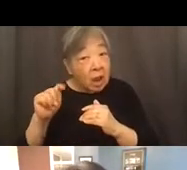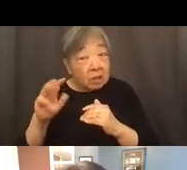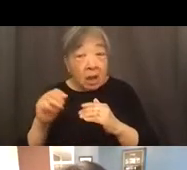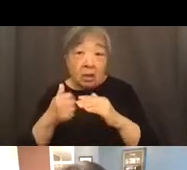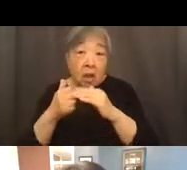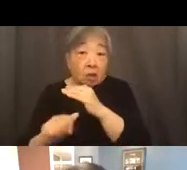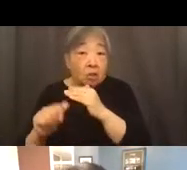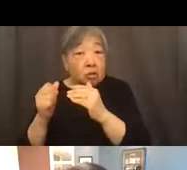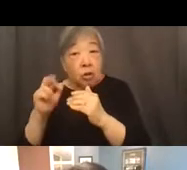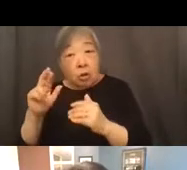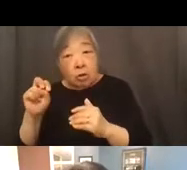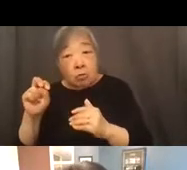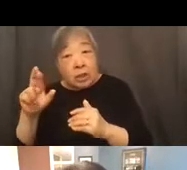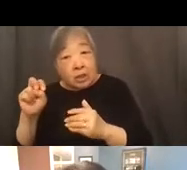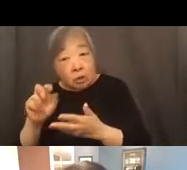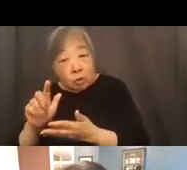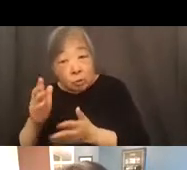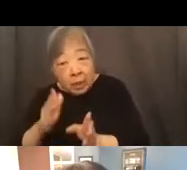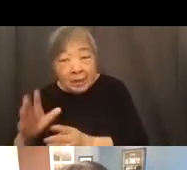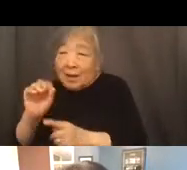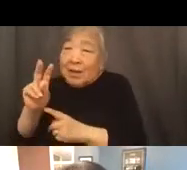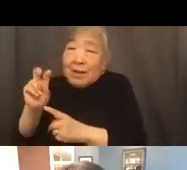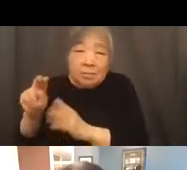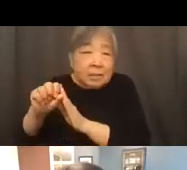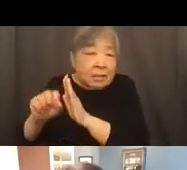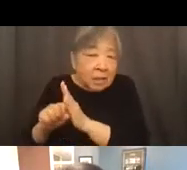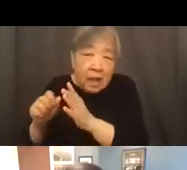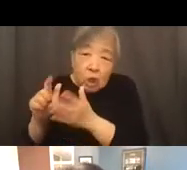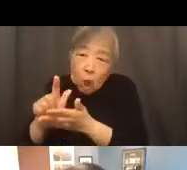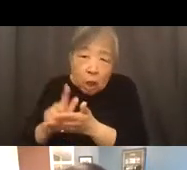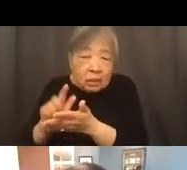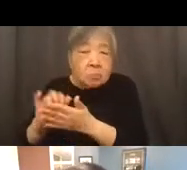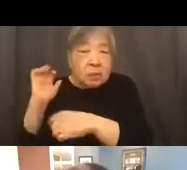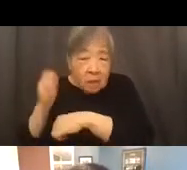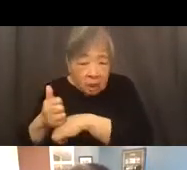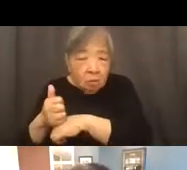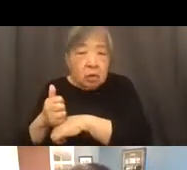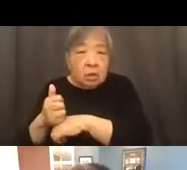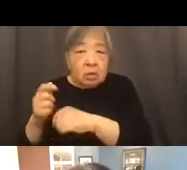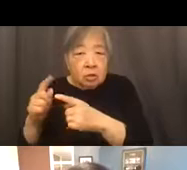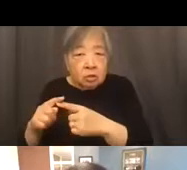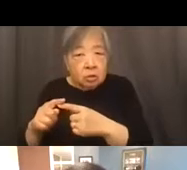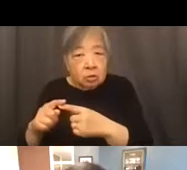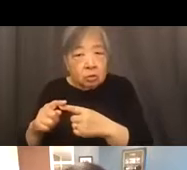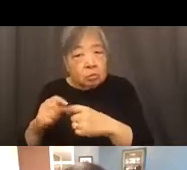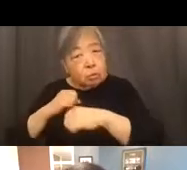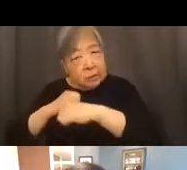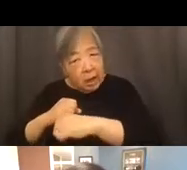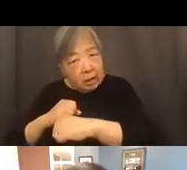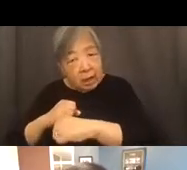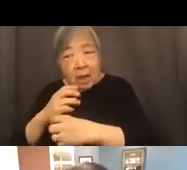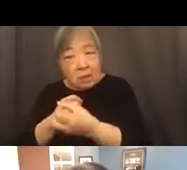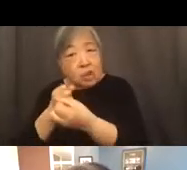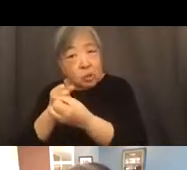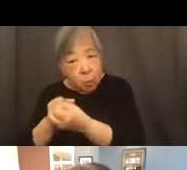Rescue Plan and other laws, even state laws that have been put in place to provide protection and support